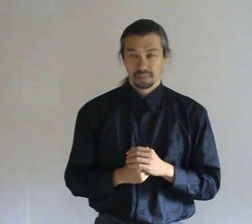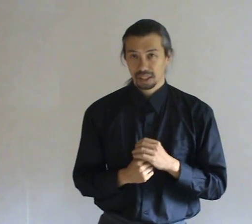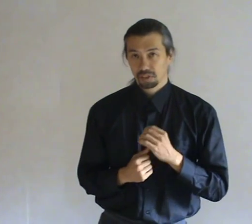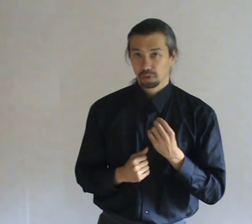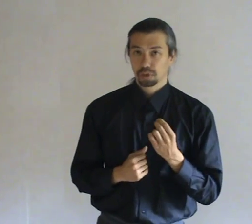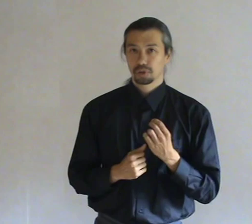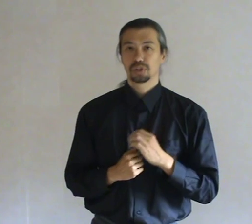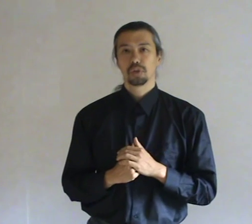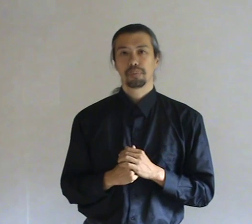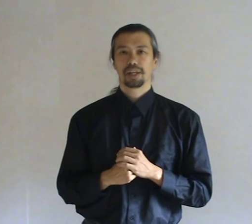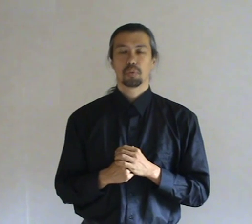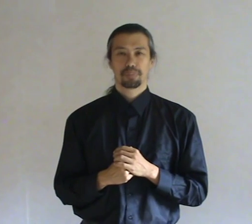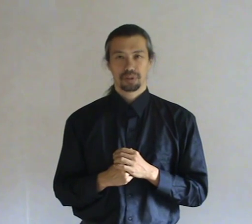These. Also. Your. Two. Main. Weapons.